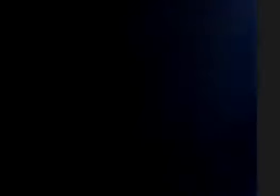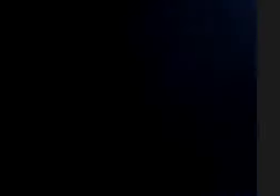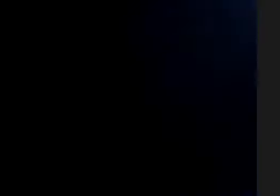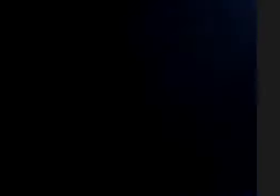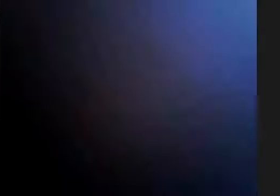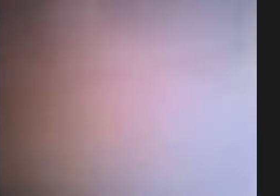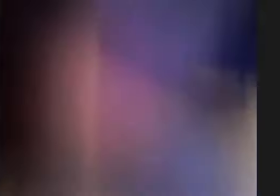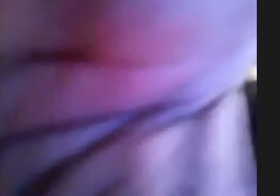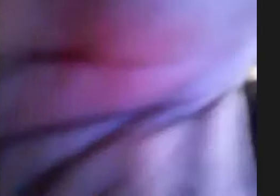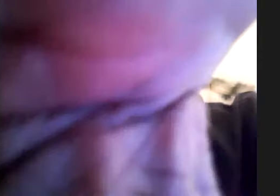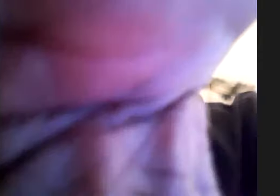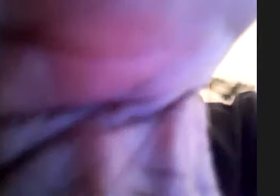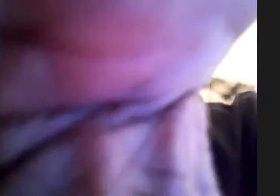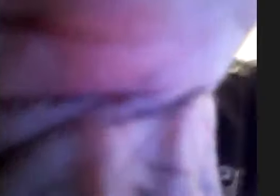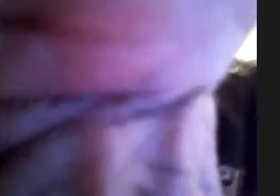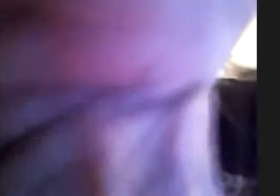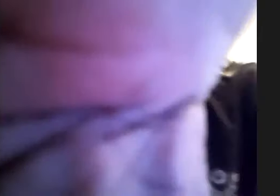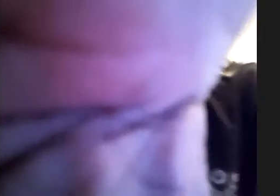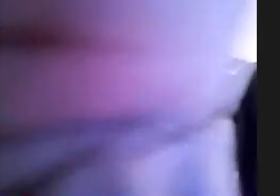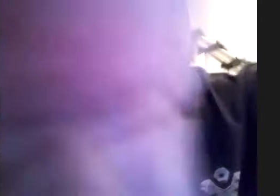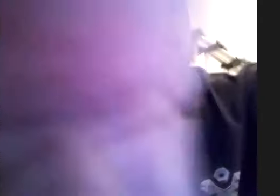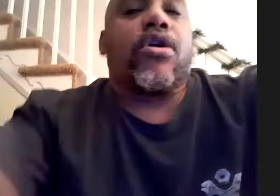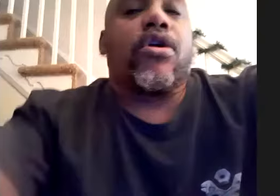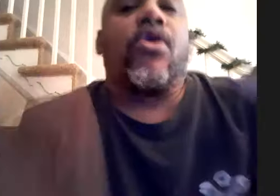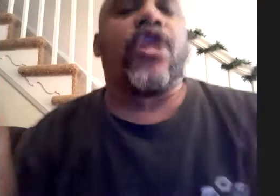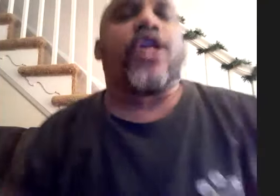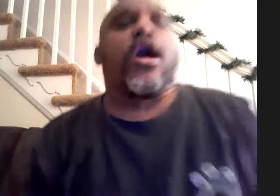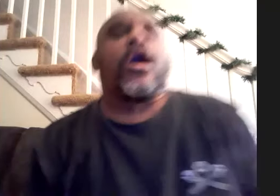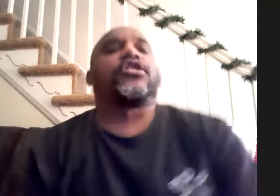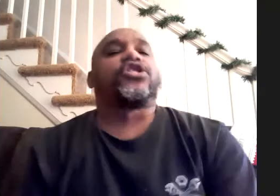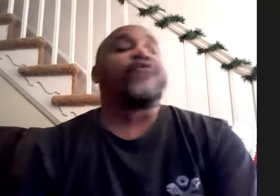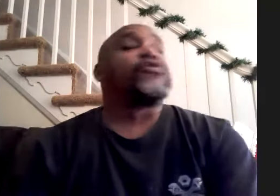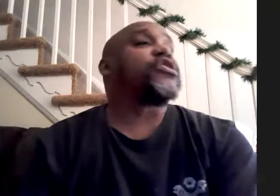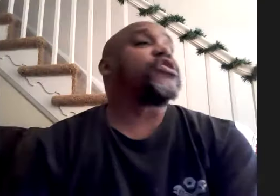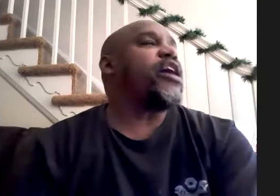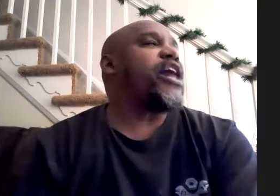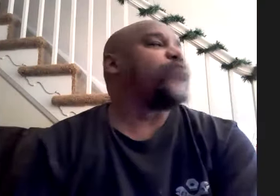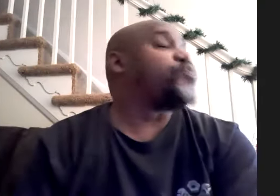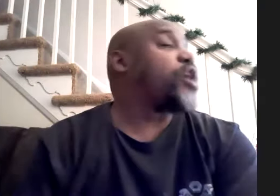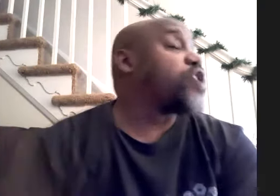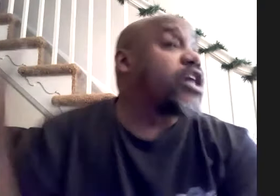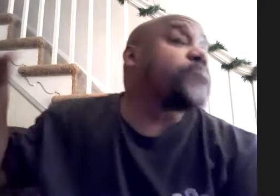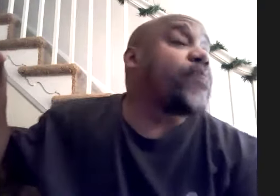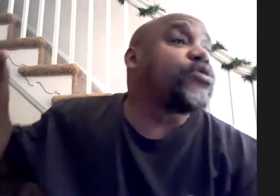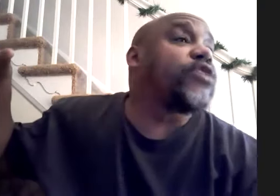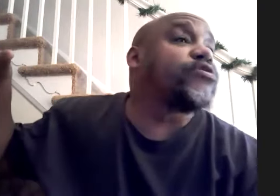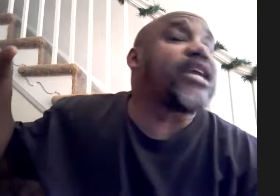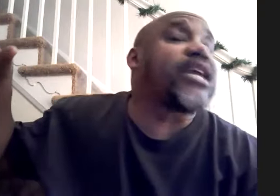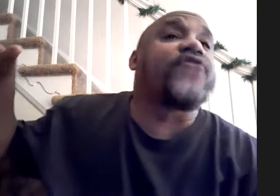as my phone falls to the floor an unsung on uh the silvers and the youngest member of the silvers is a guy named foster